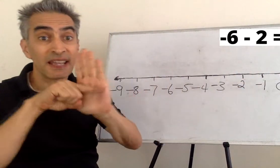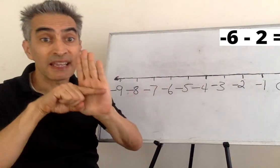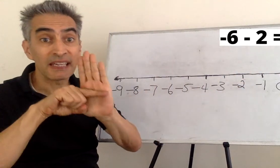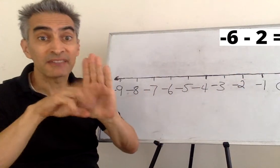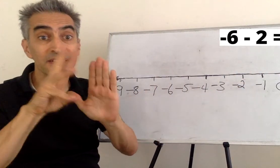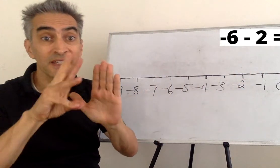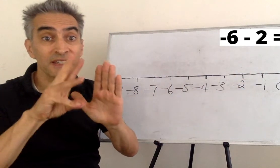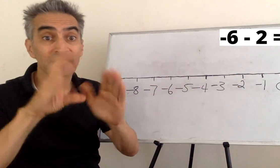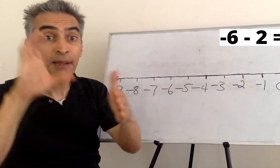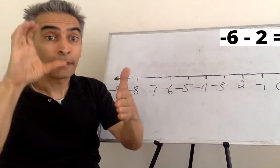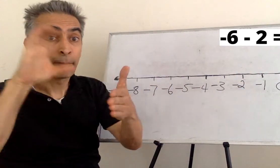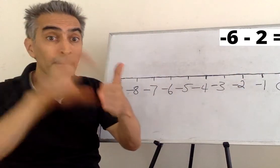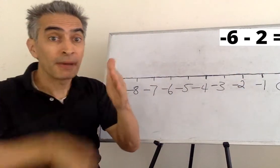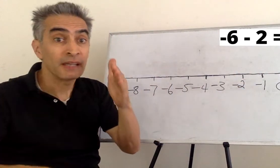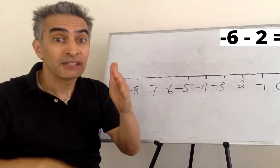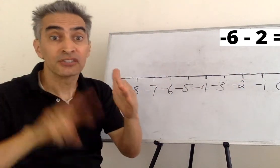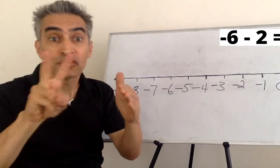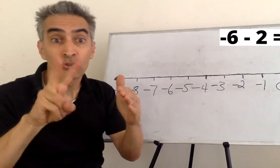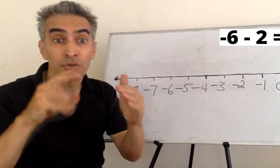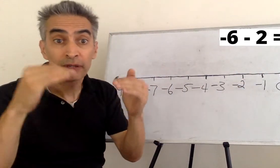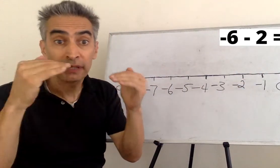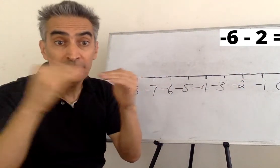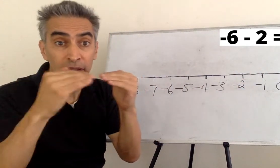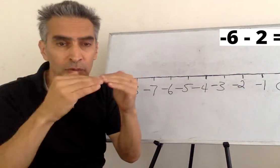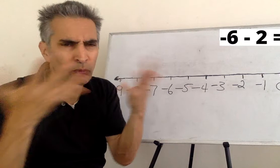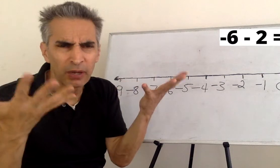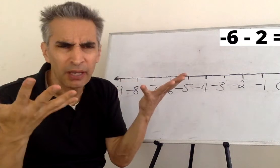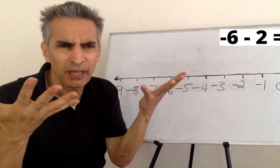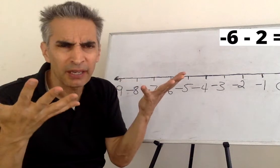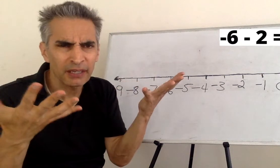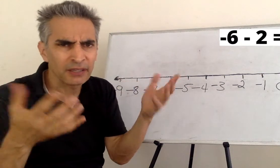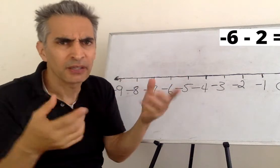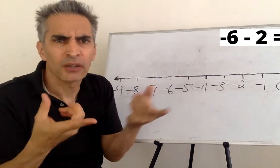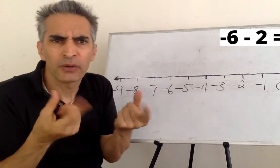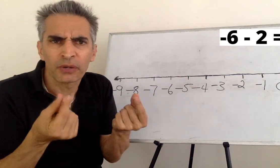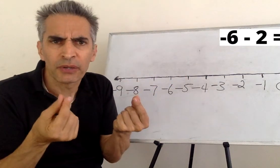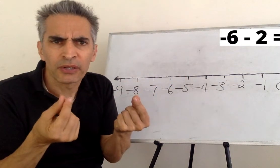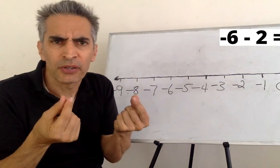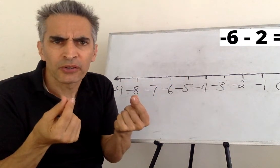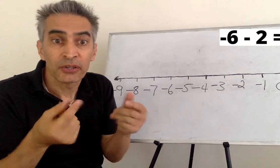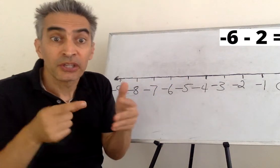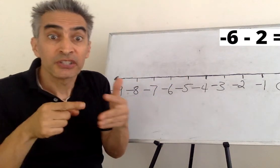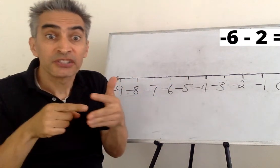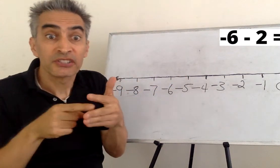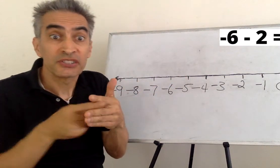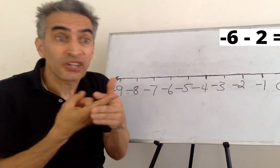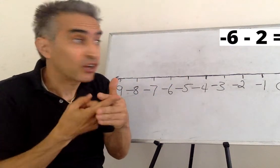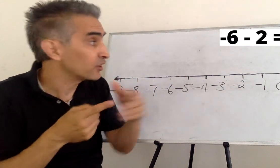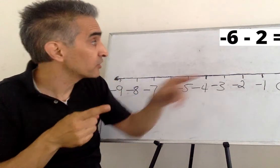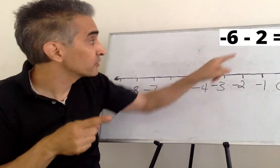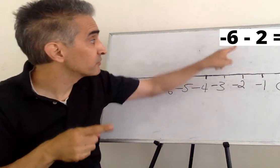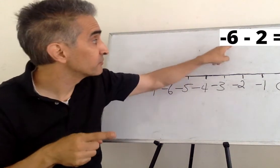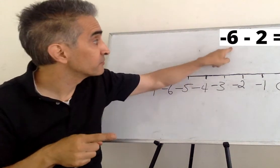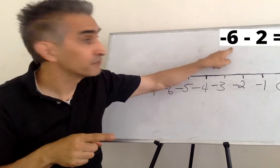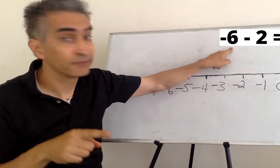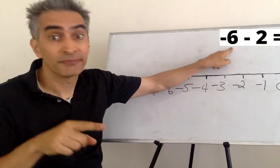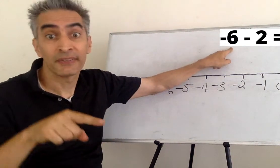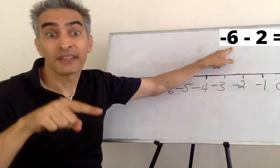What does negative 6 minus 2 equal? What do we do? We're going to start with